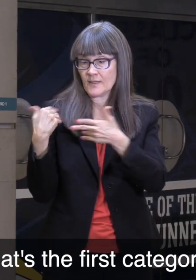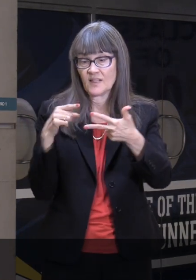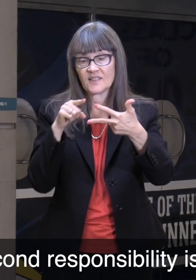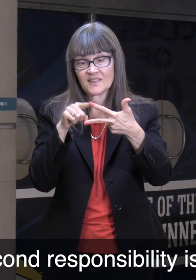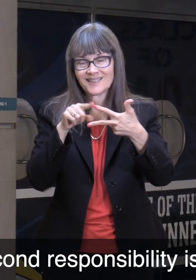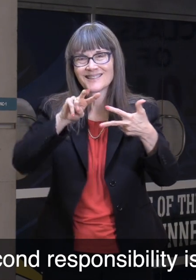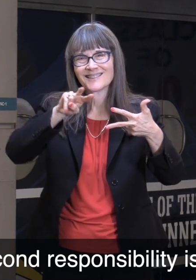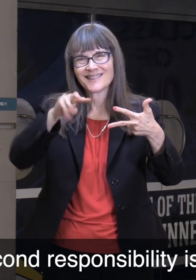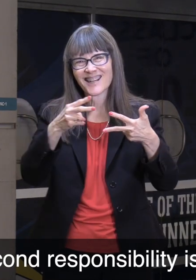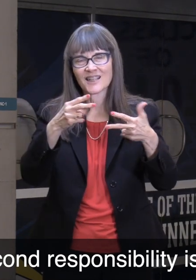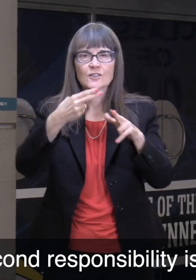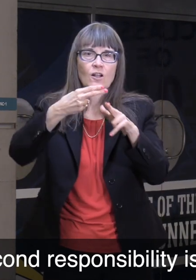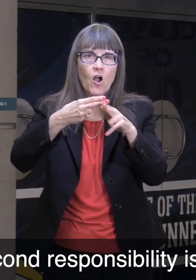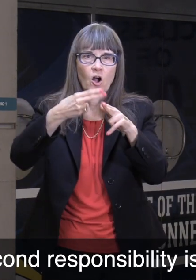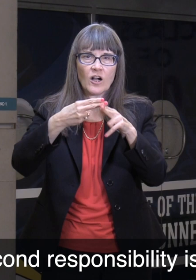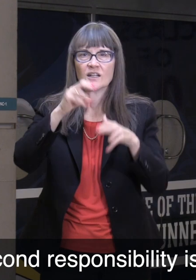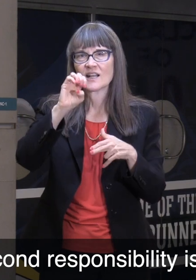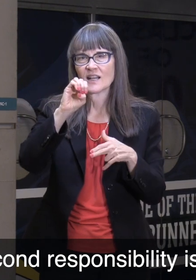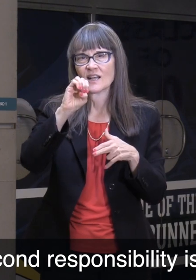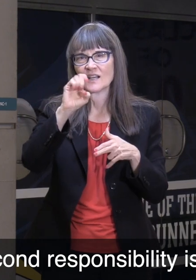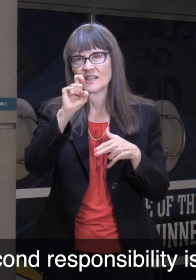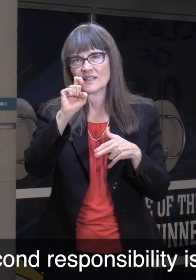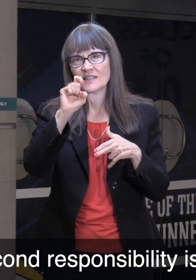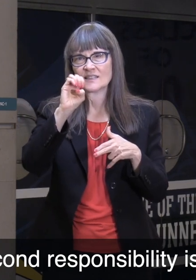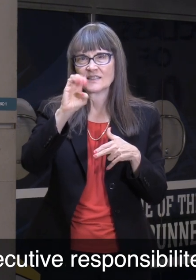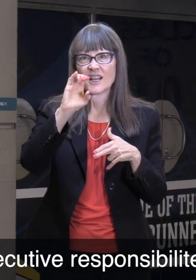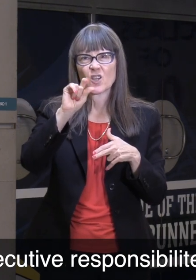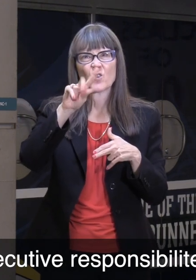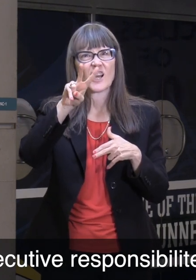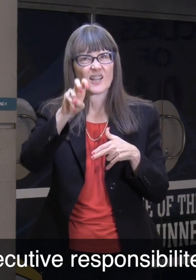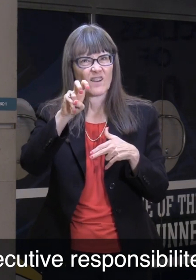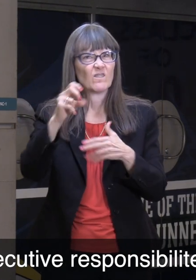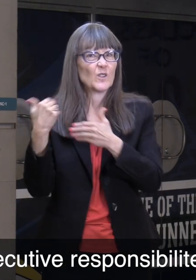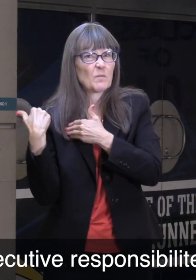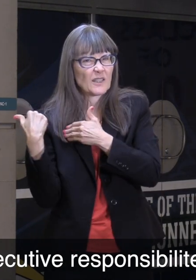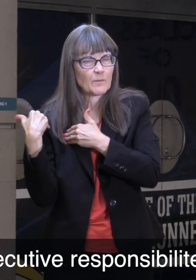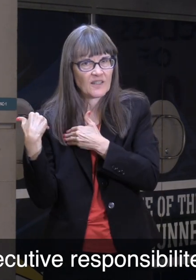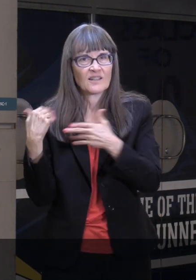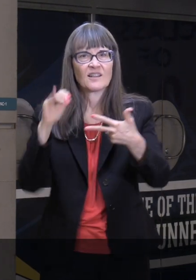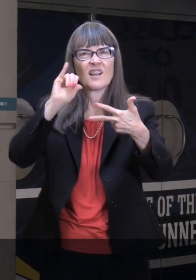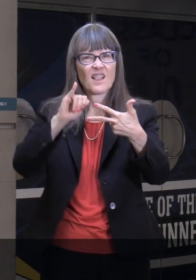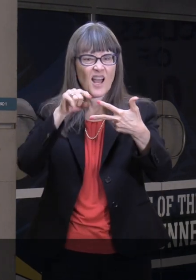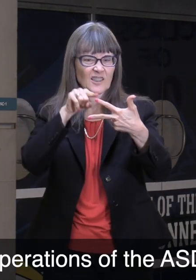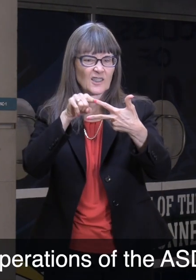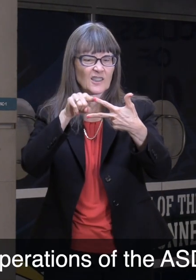The second category is called executive responsibilities. That's the